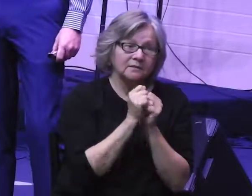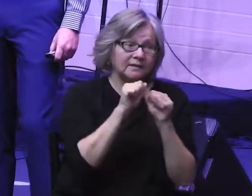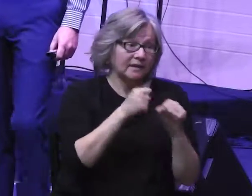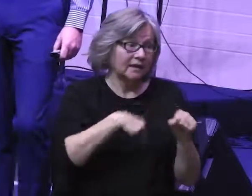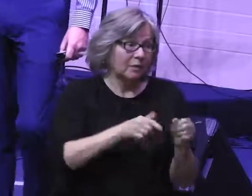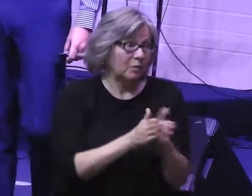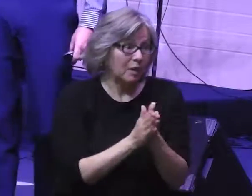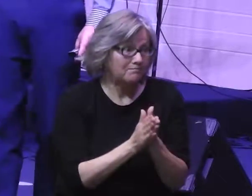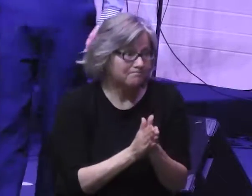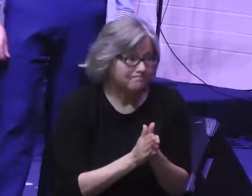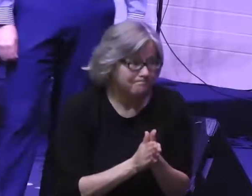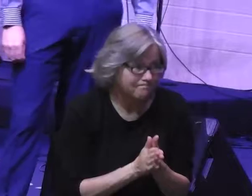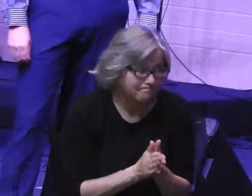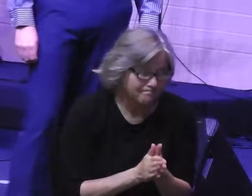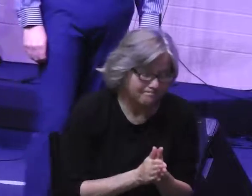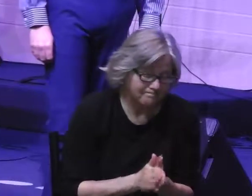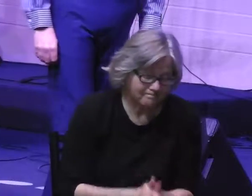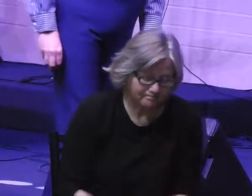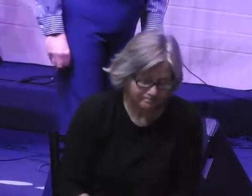Can we pray?